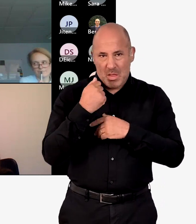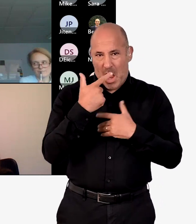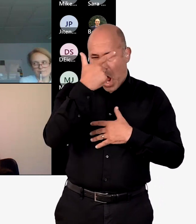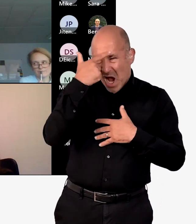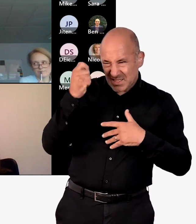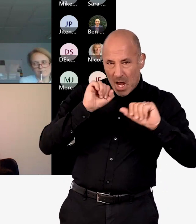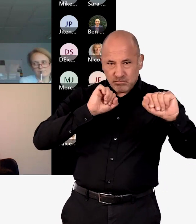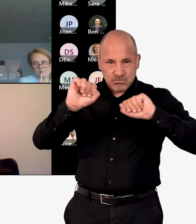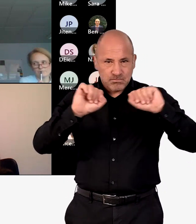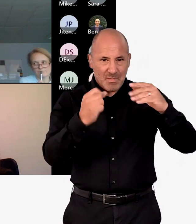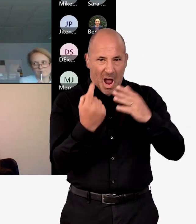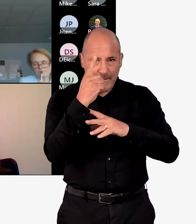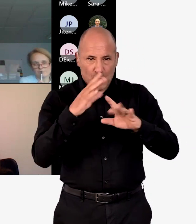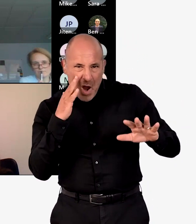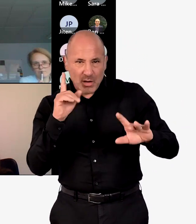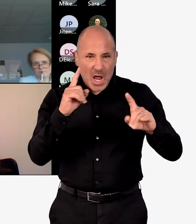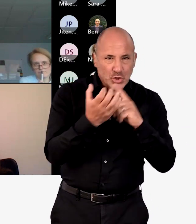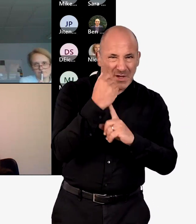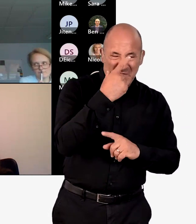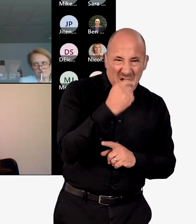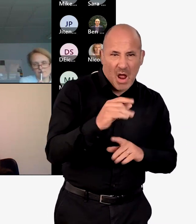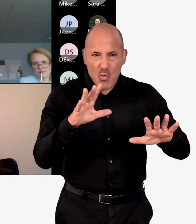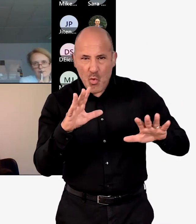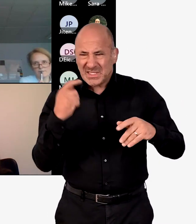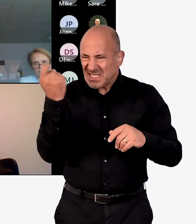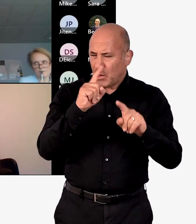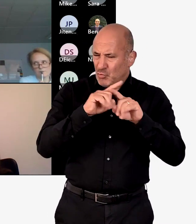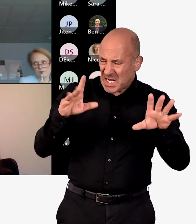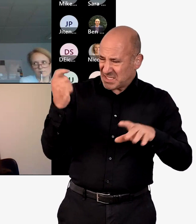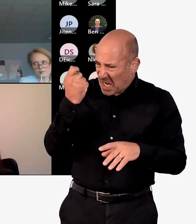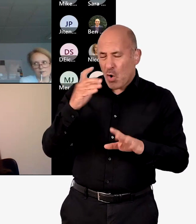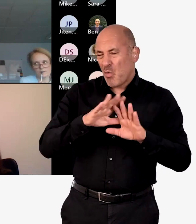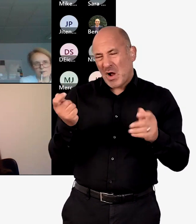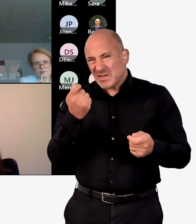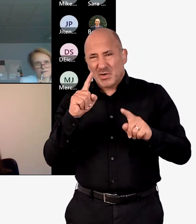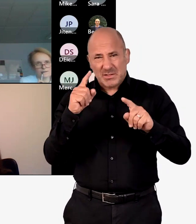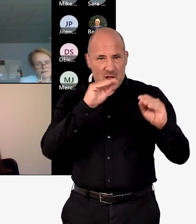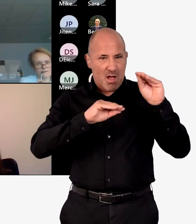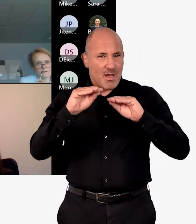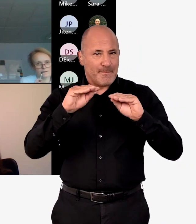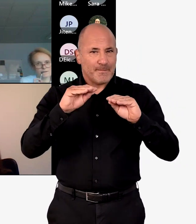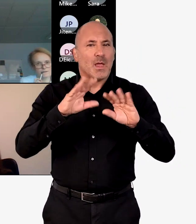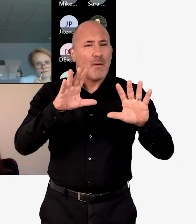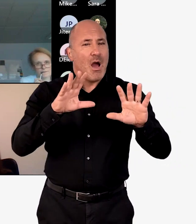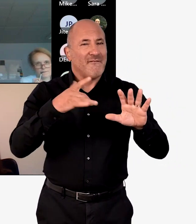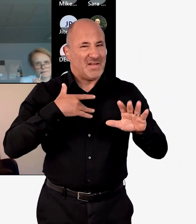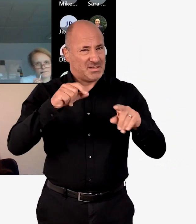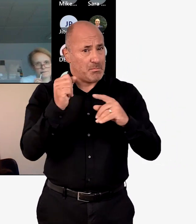and understand exactly what's going to happen by when, what is achievable, and have some sense of what success looks like. But